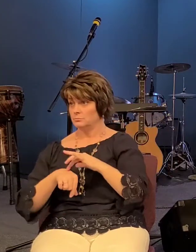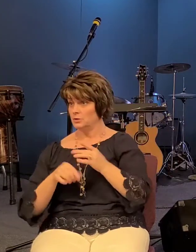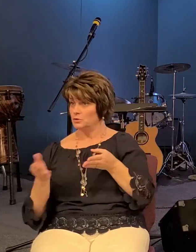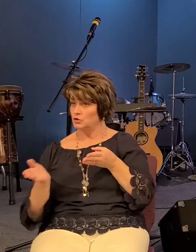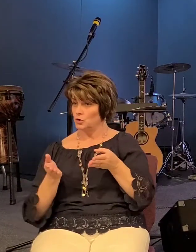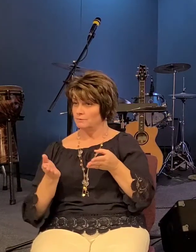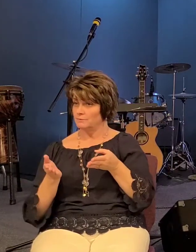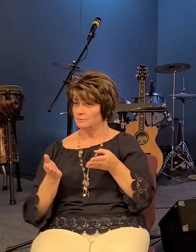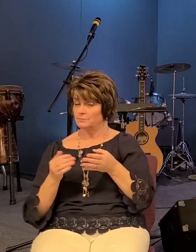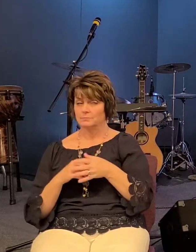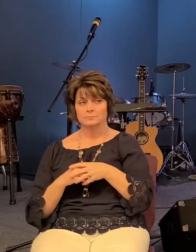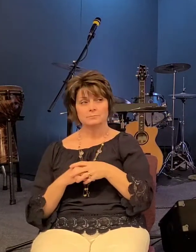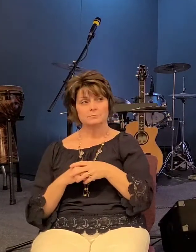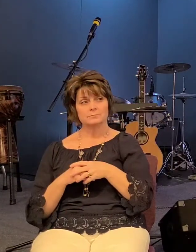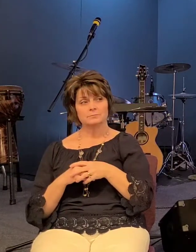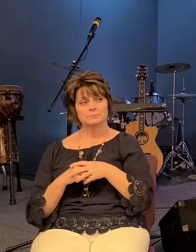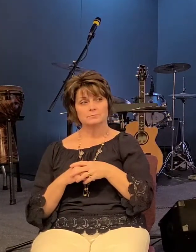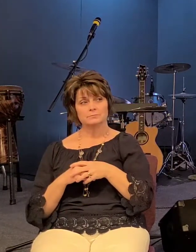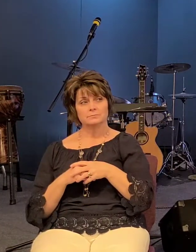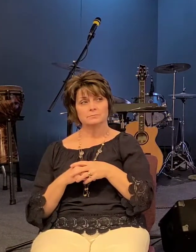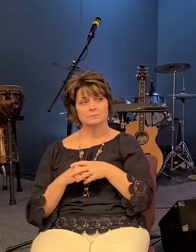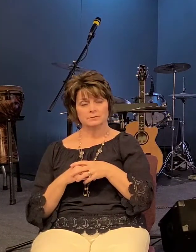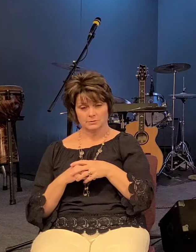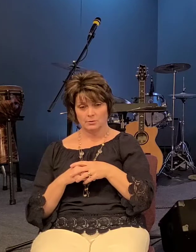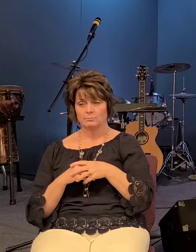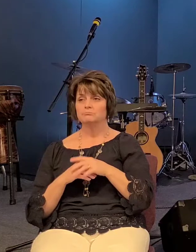what is it that you're holding on to